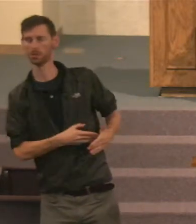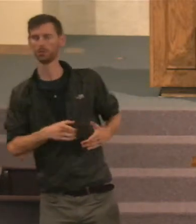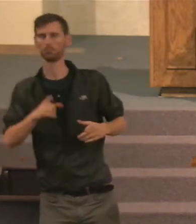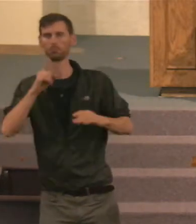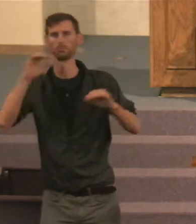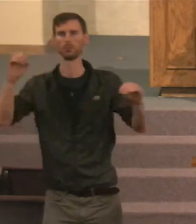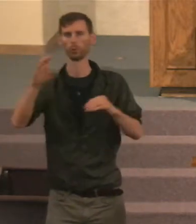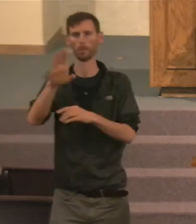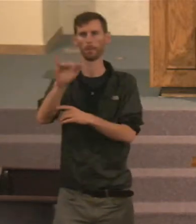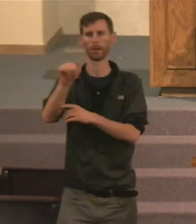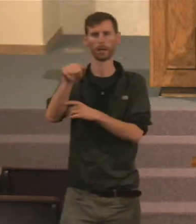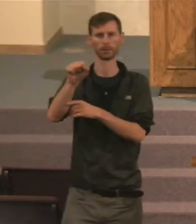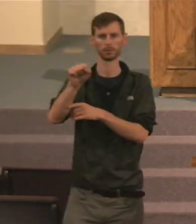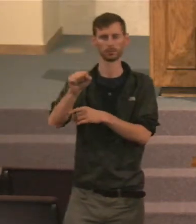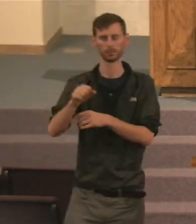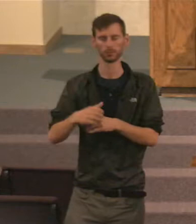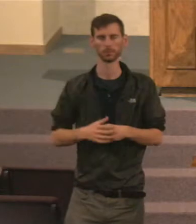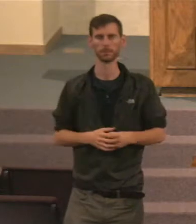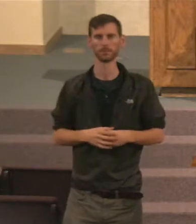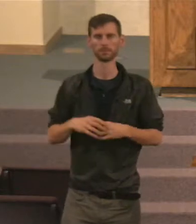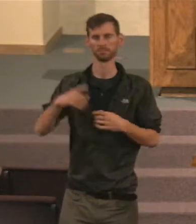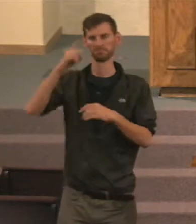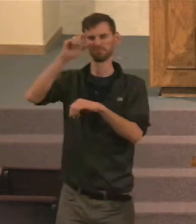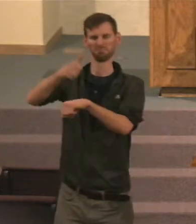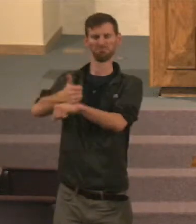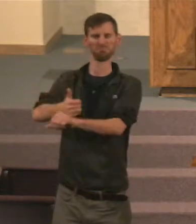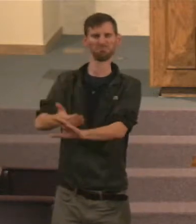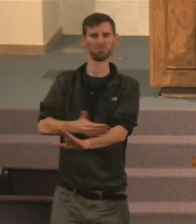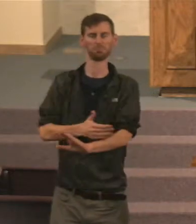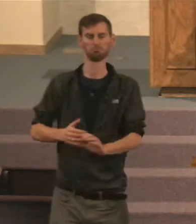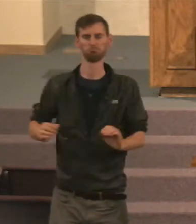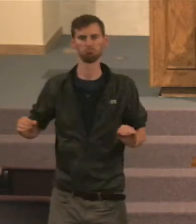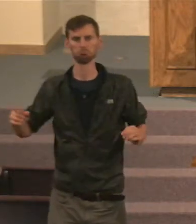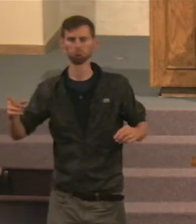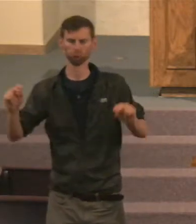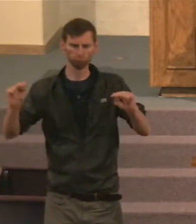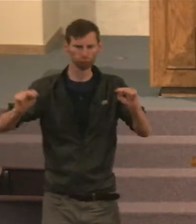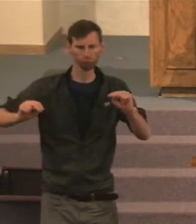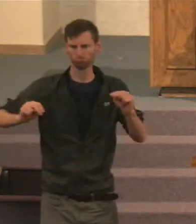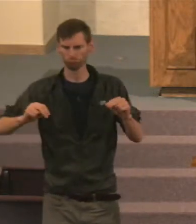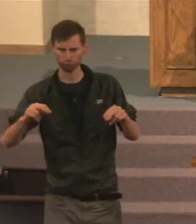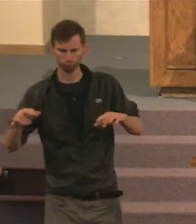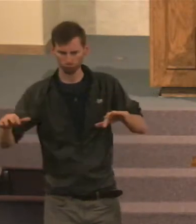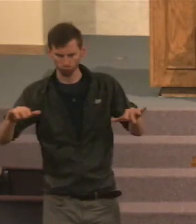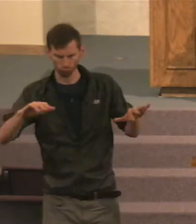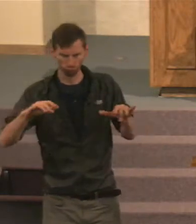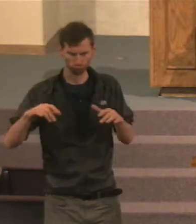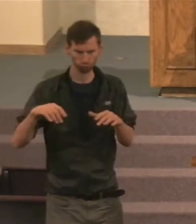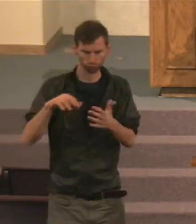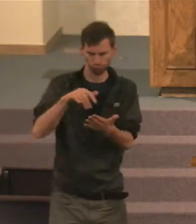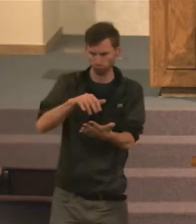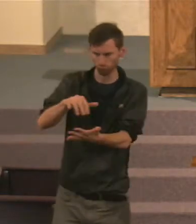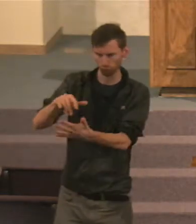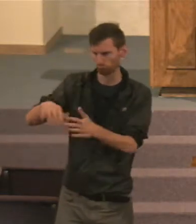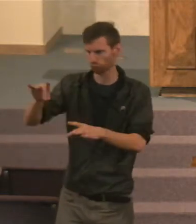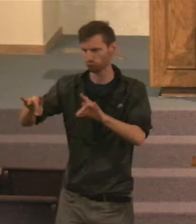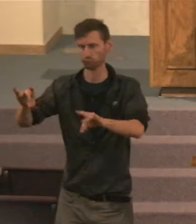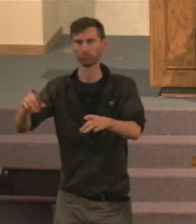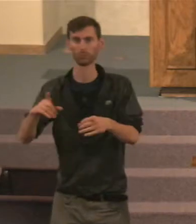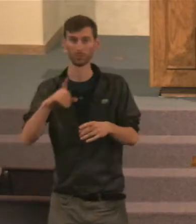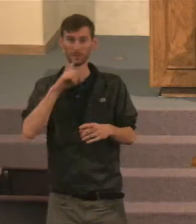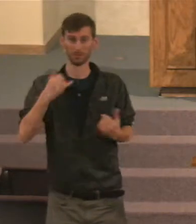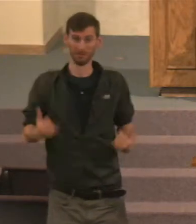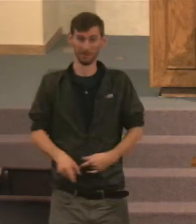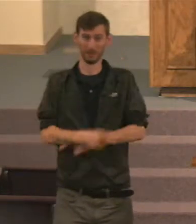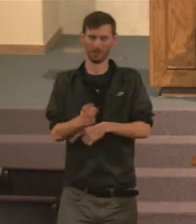It's hard for us, In our teachings today, To avoid bias, Because we